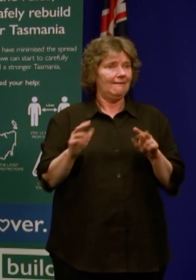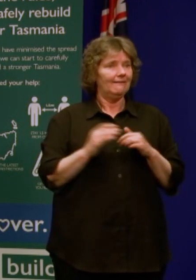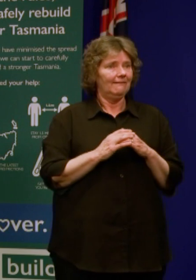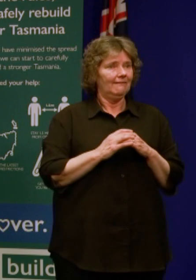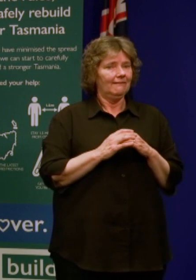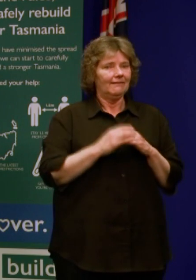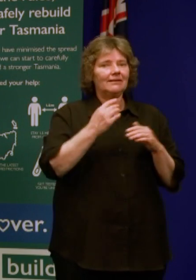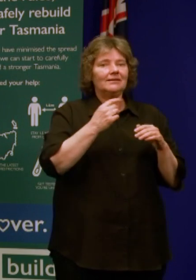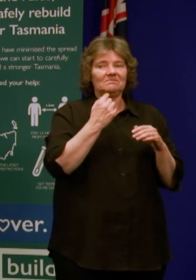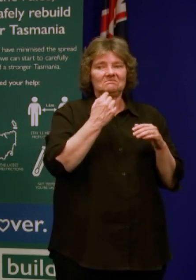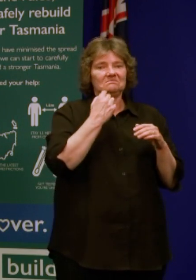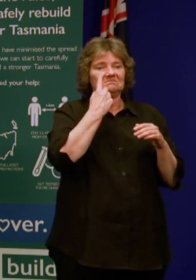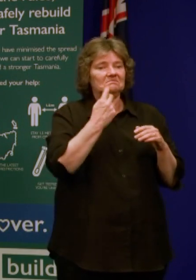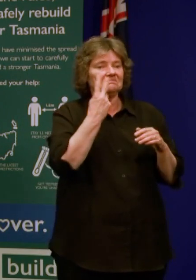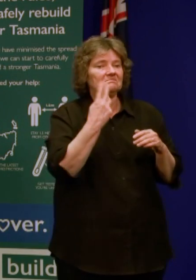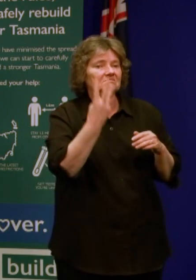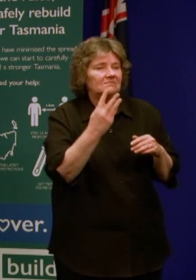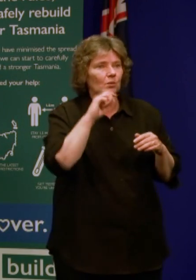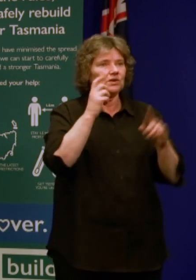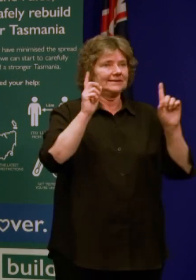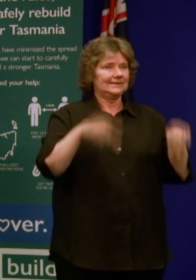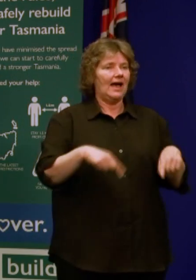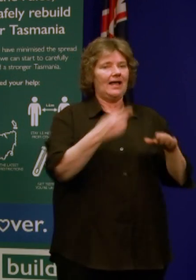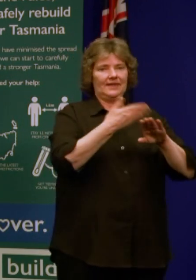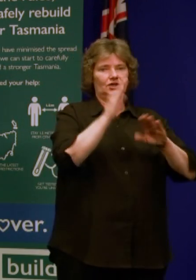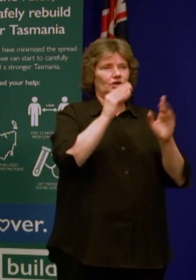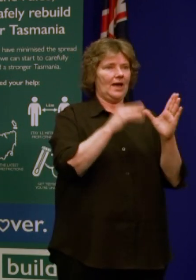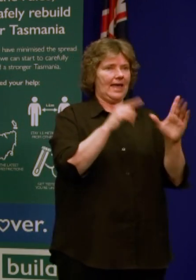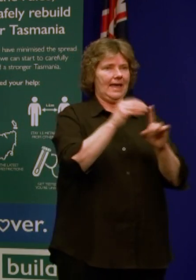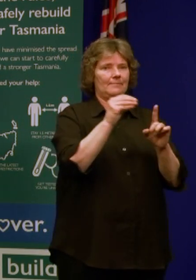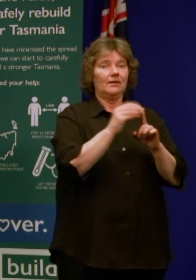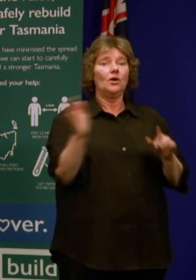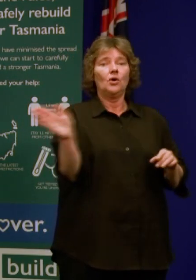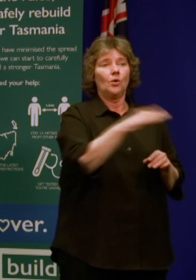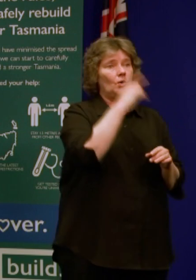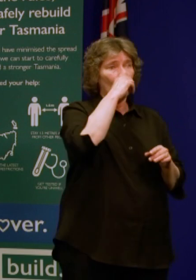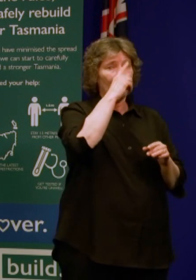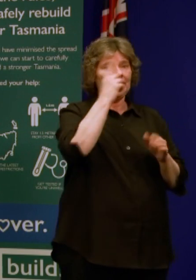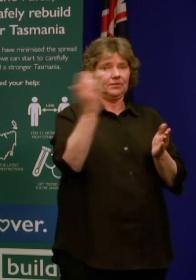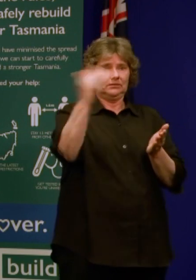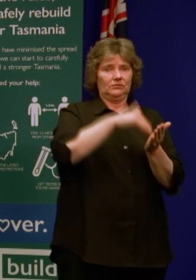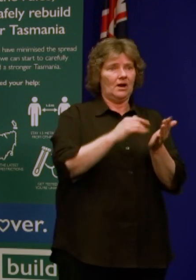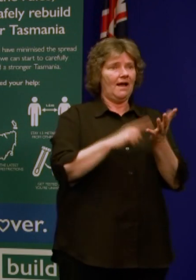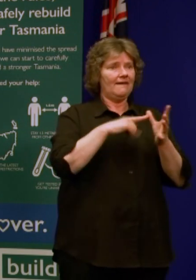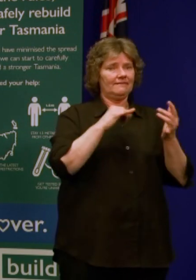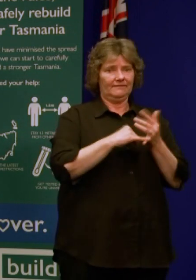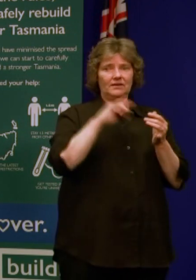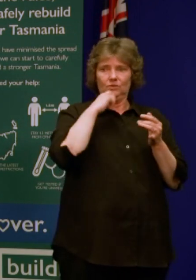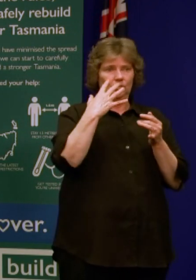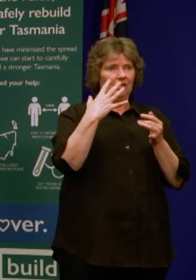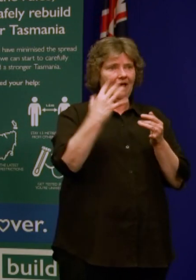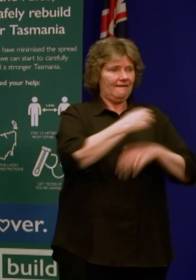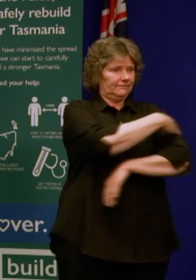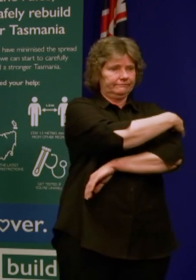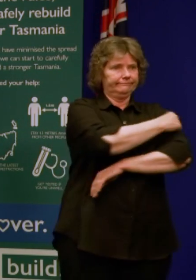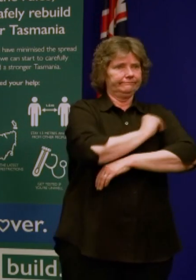that'll be implemented. But everyone who actually arrives in Tasmania will have to face a biosecurity officer to make sure they've got the